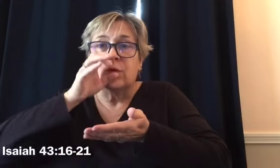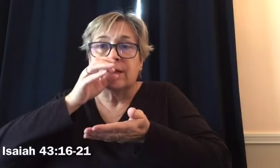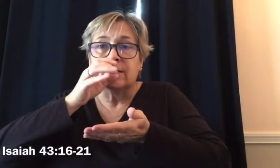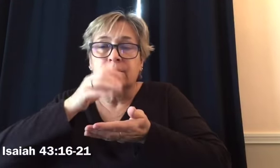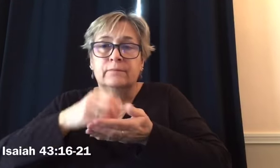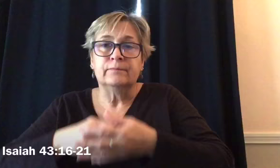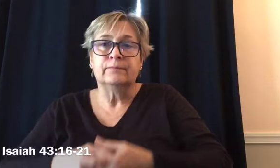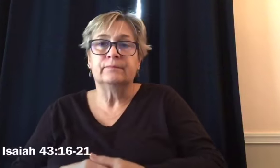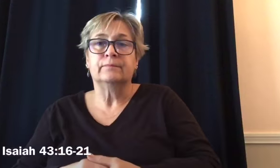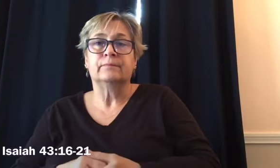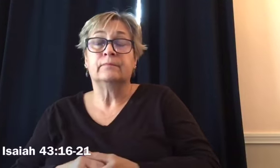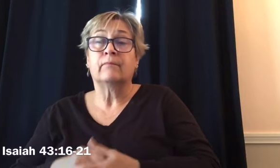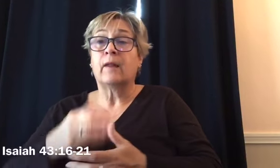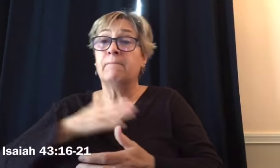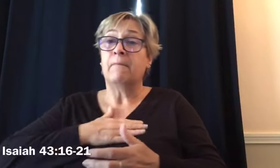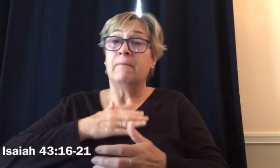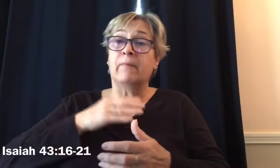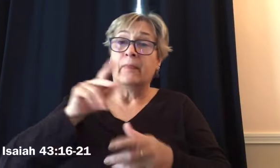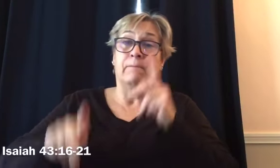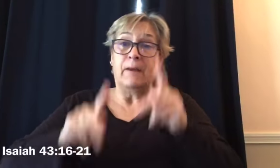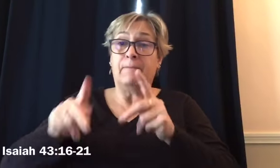for myself. That they